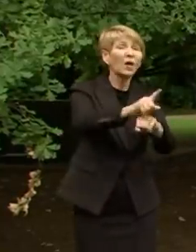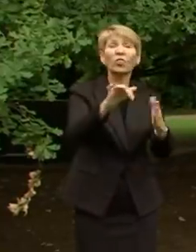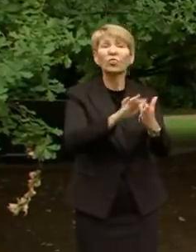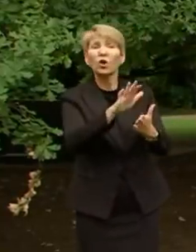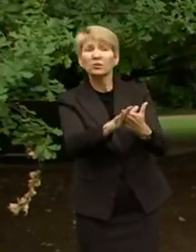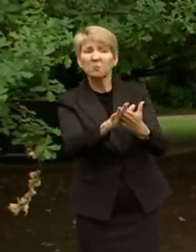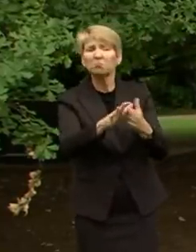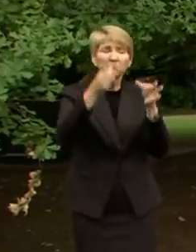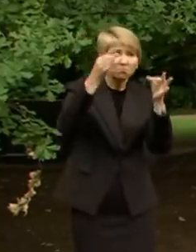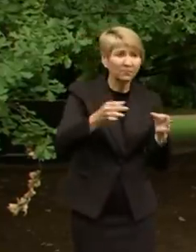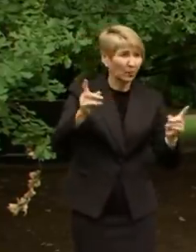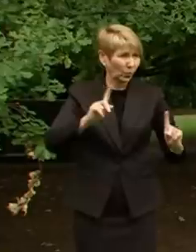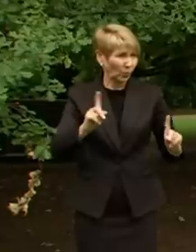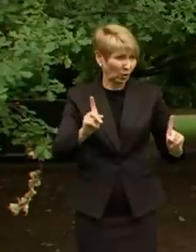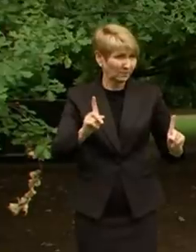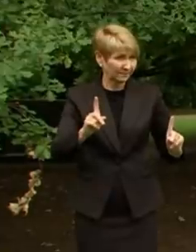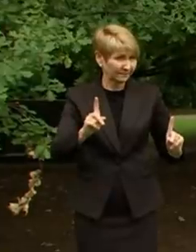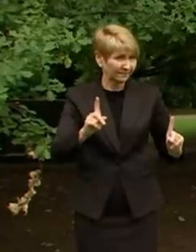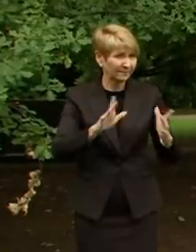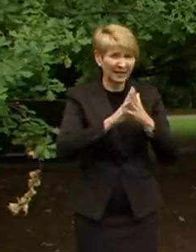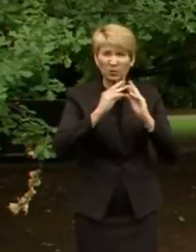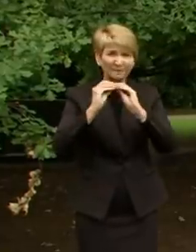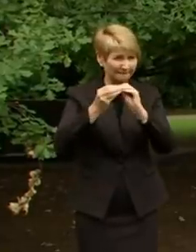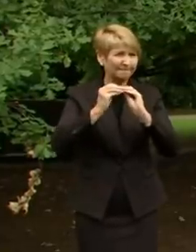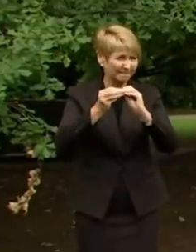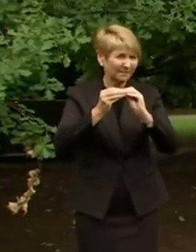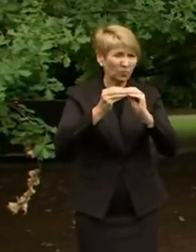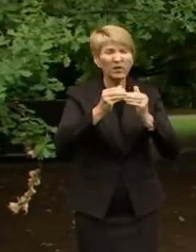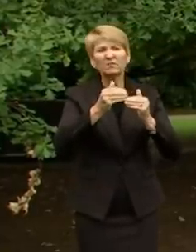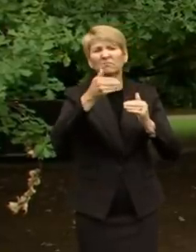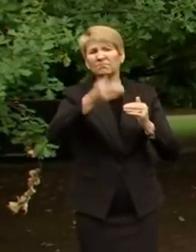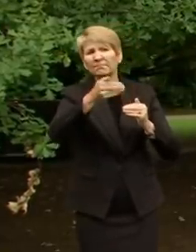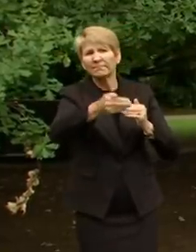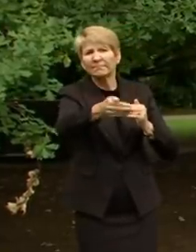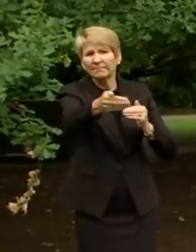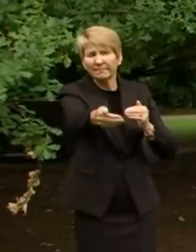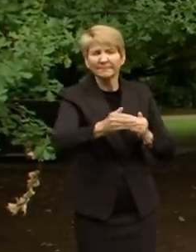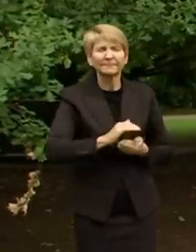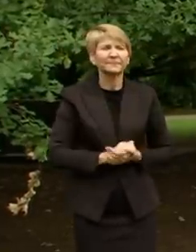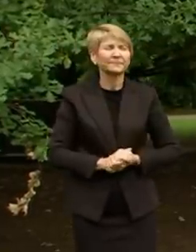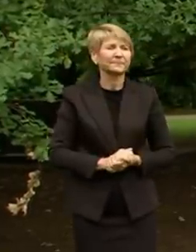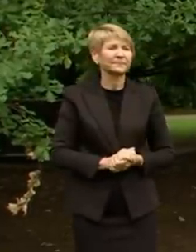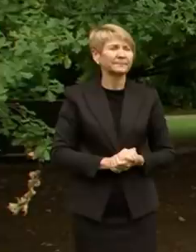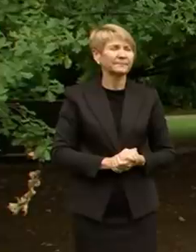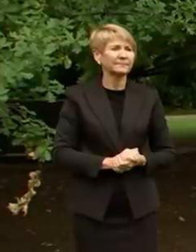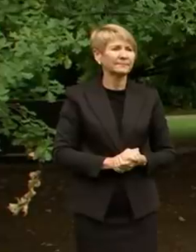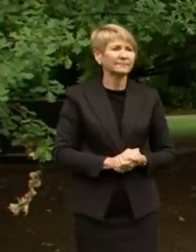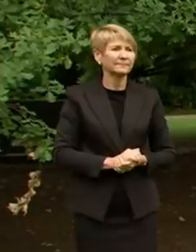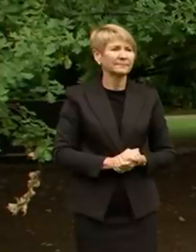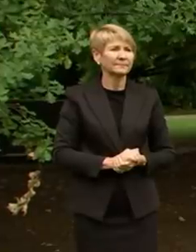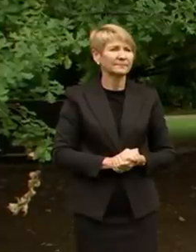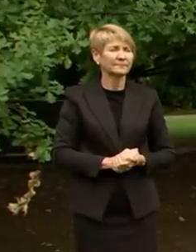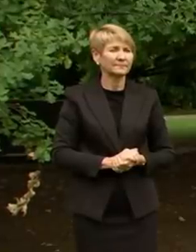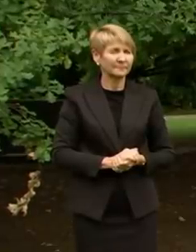informed of that as we get closer to Thursday. Just in terms of the broader issue of